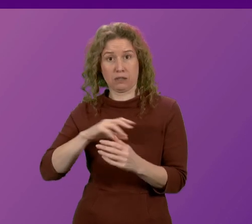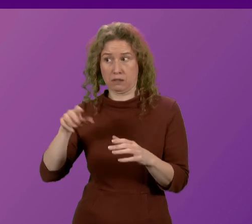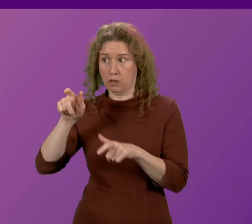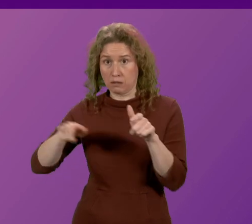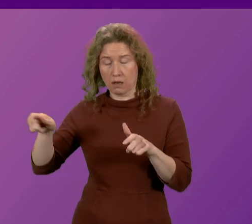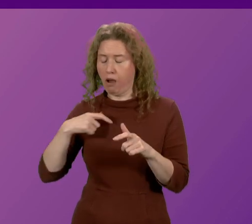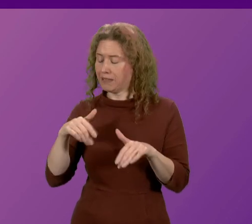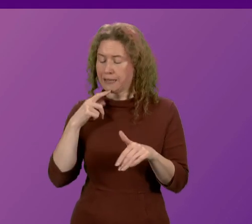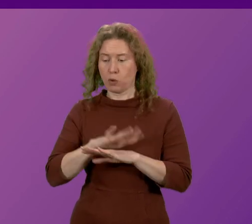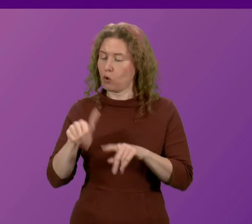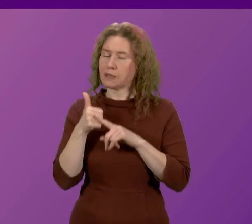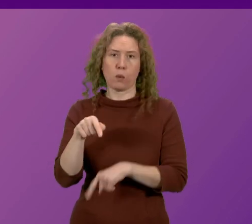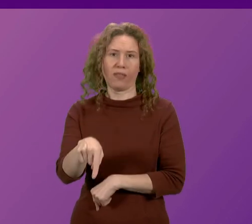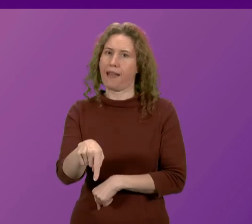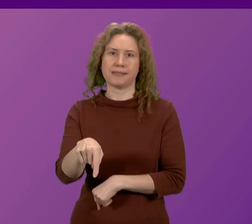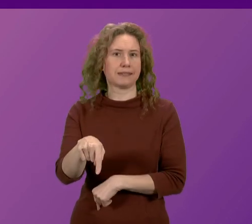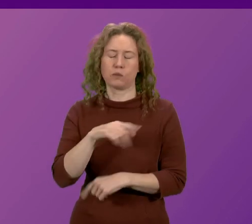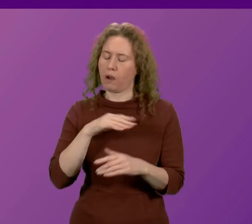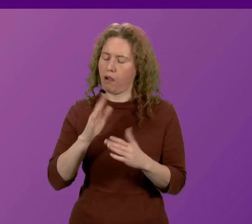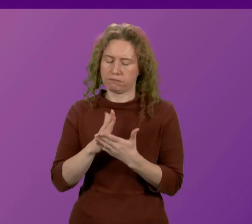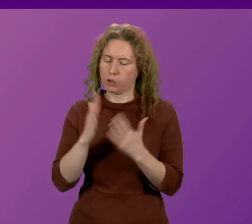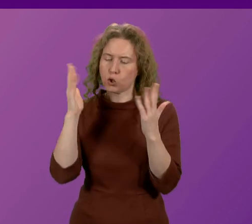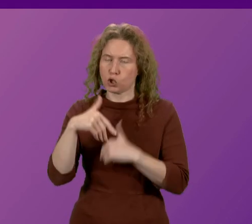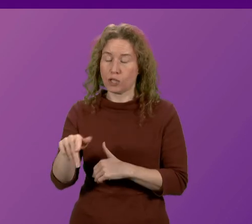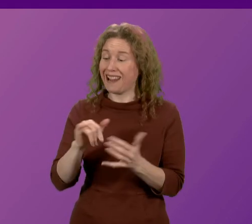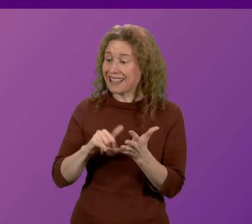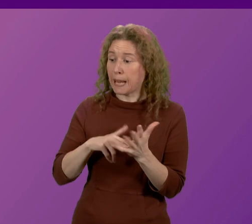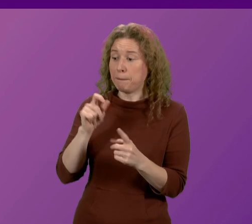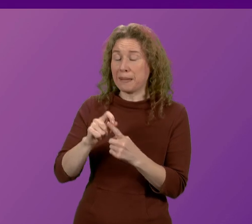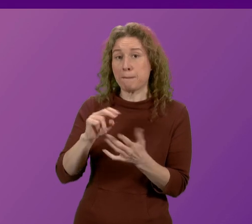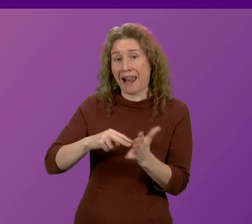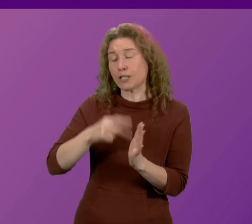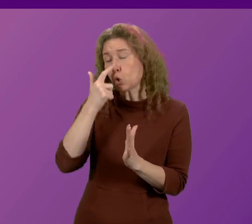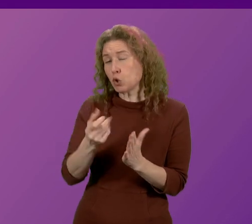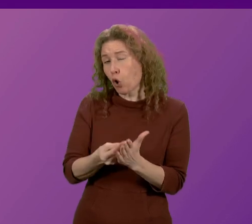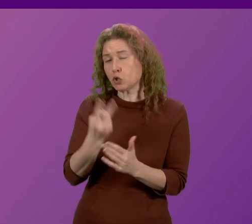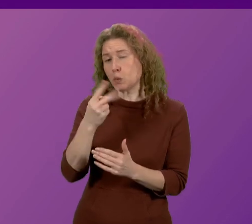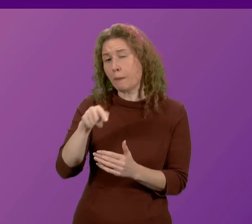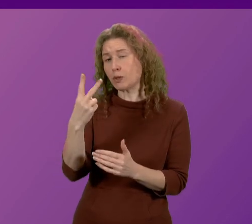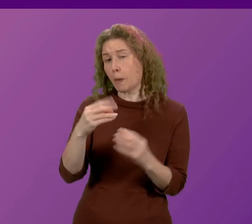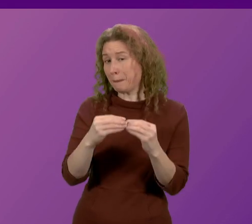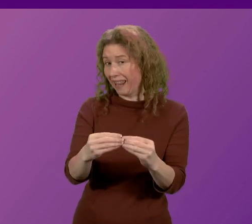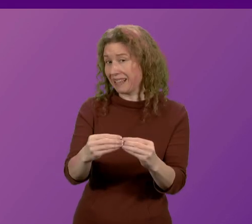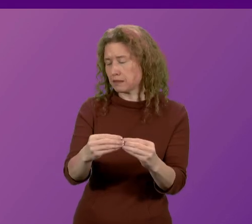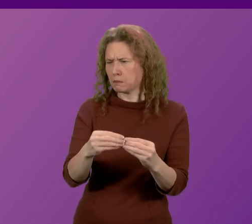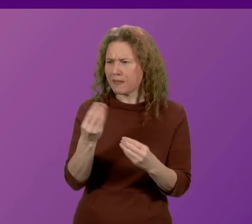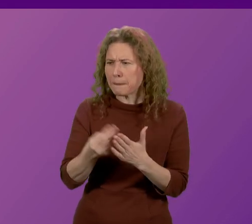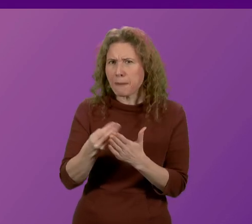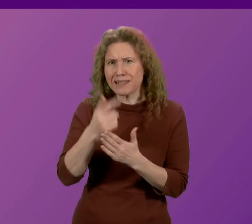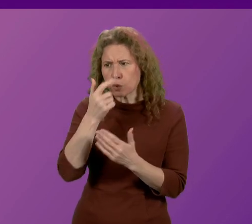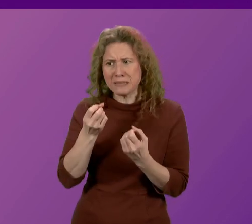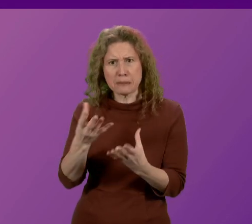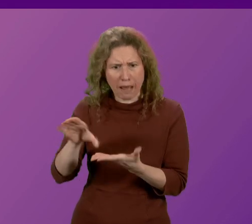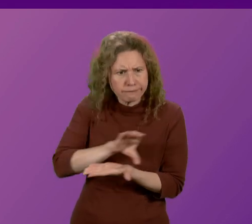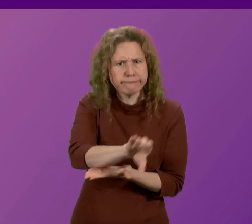and raising concerns. The SNP's plans could now cost 2.2 billion pounds. Surely this money should be